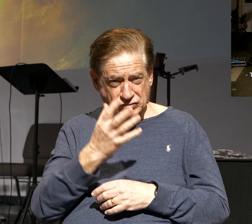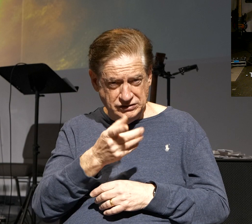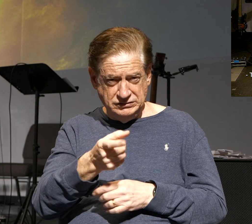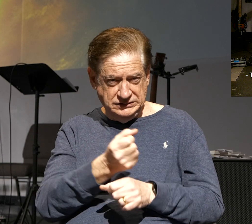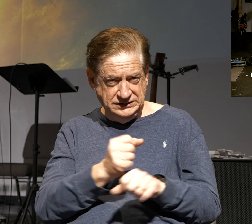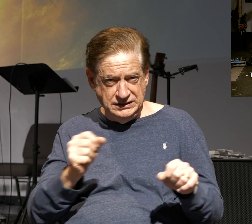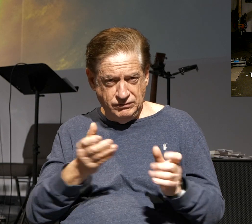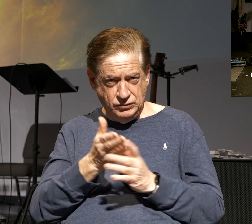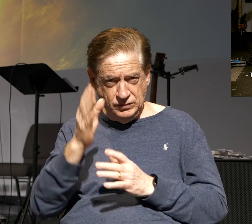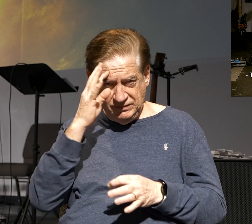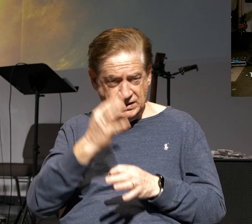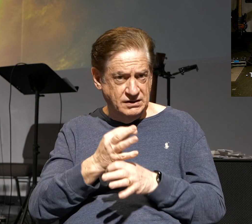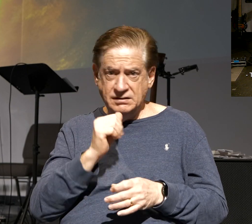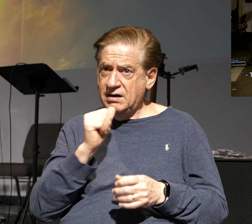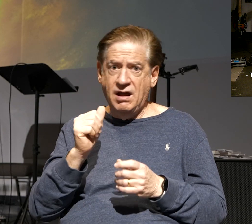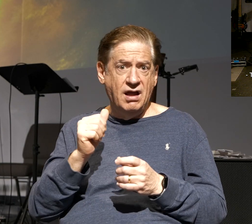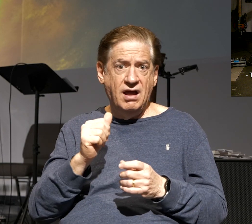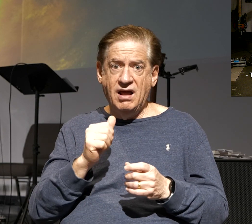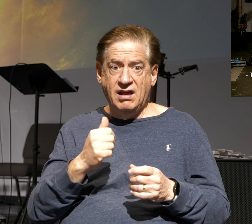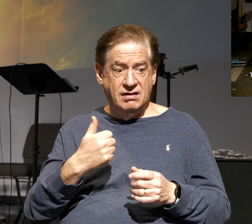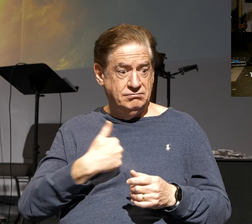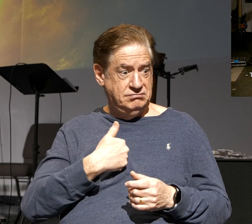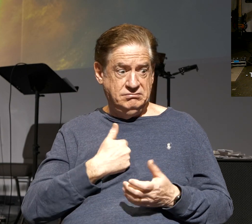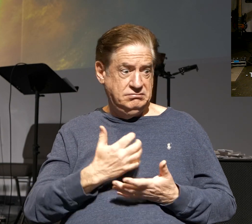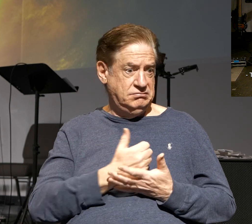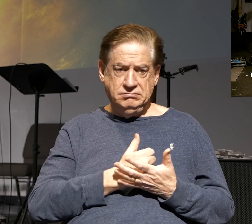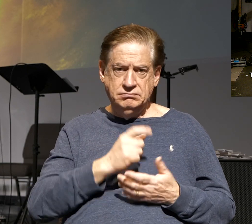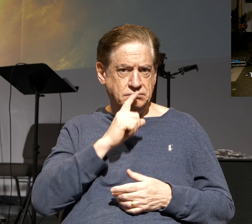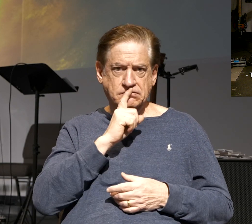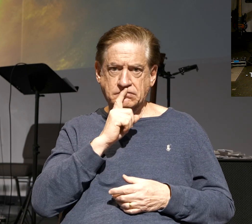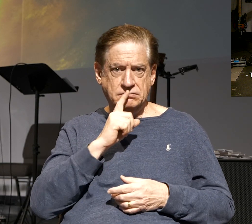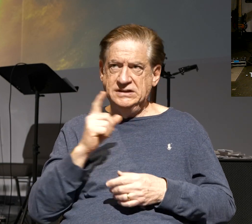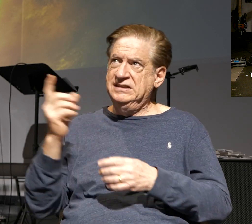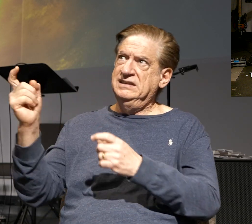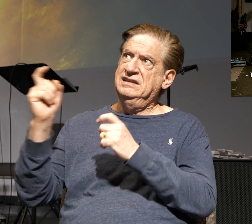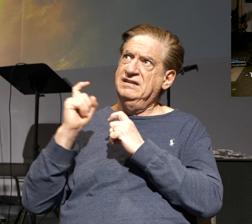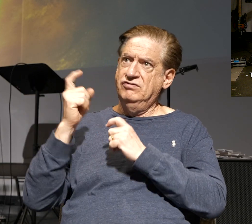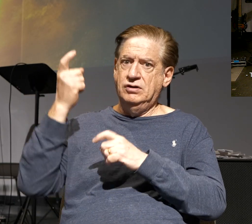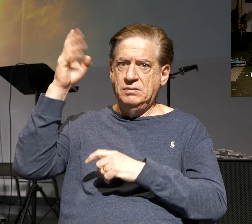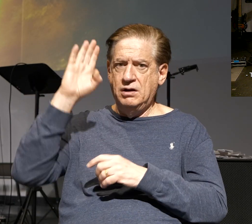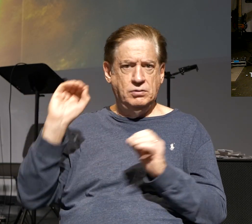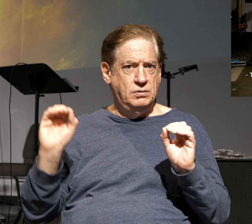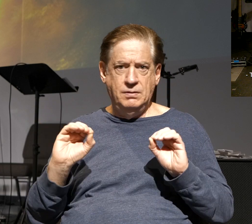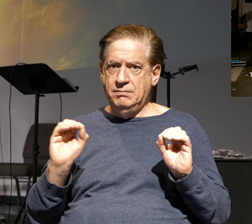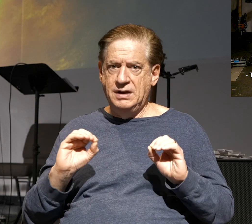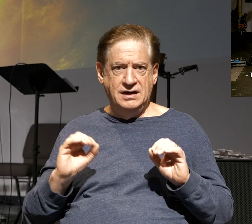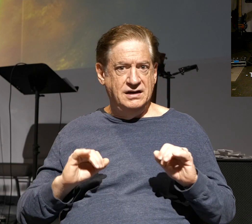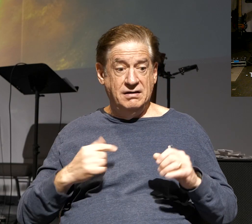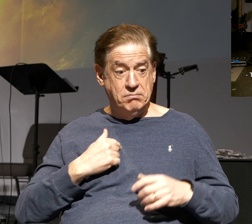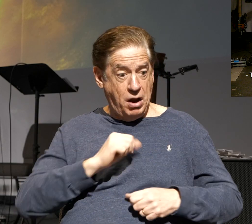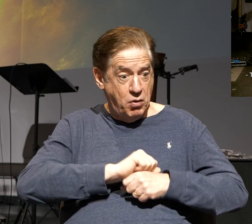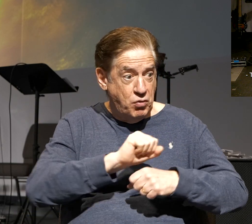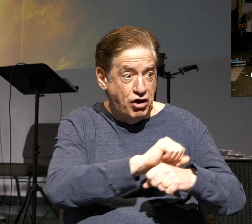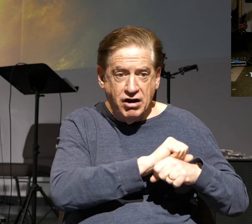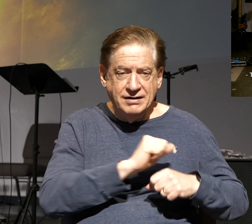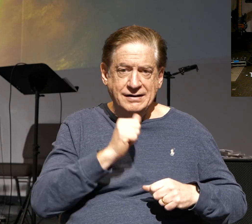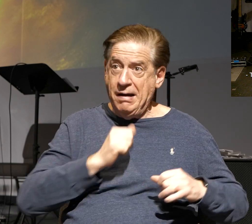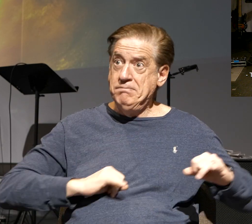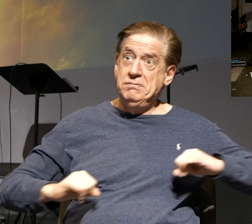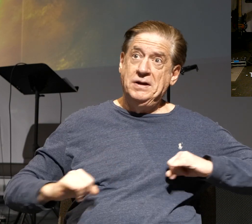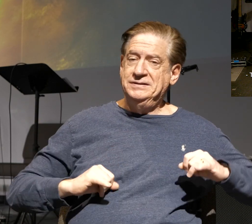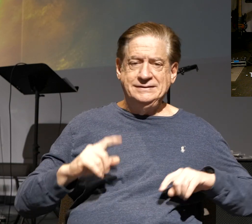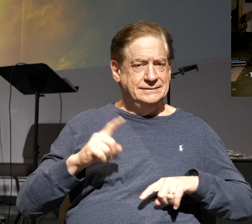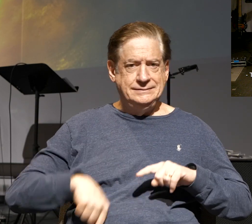yourselves. It is a gift from God, not by works so that no one can boast. So this is another thing that separates Christianity